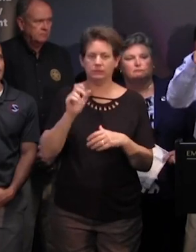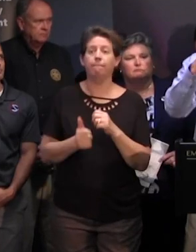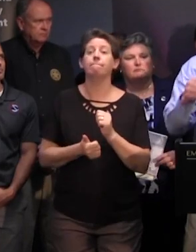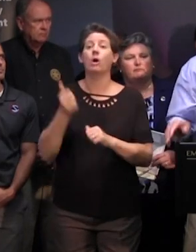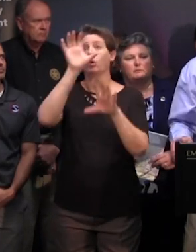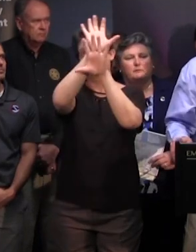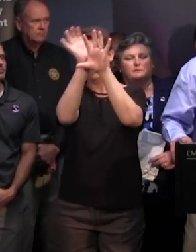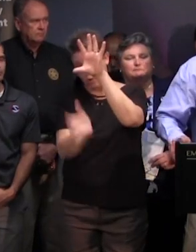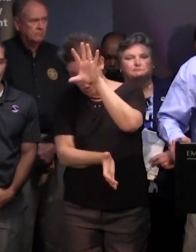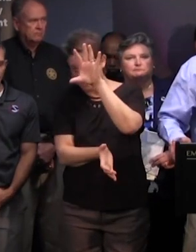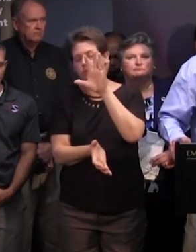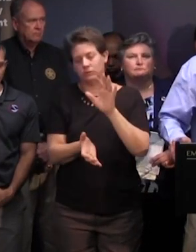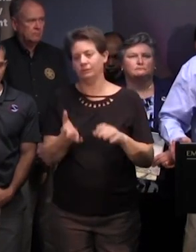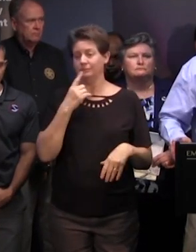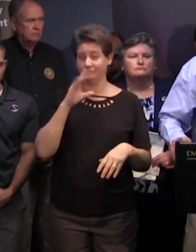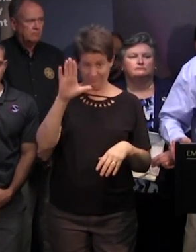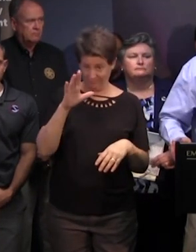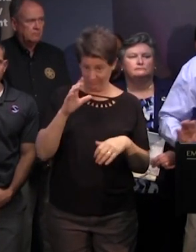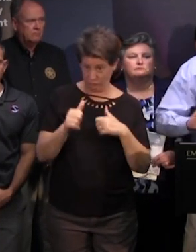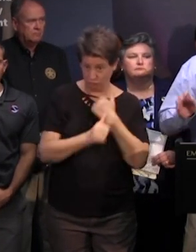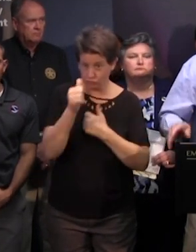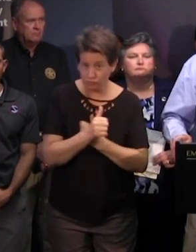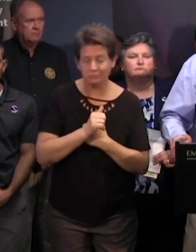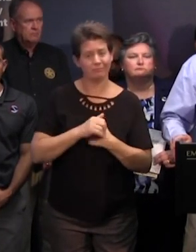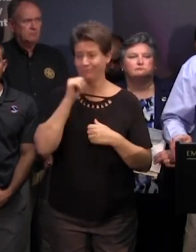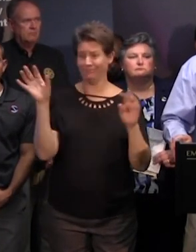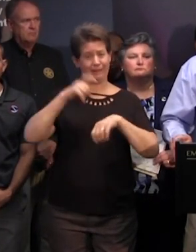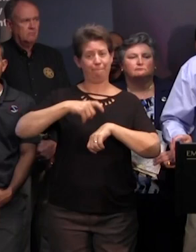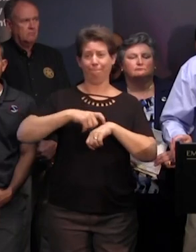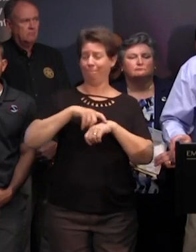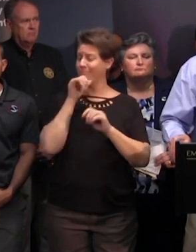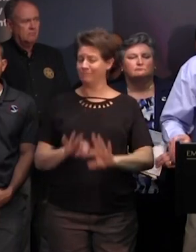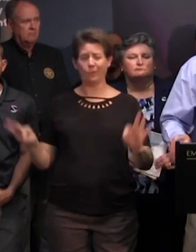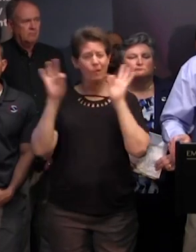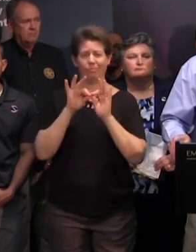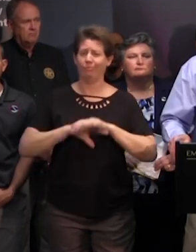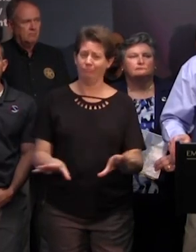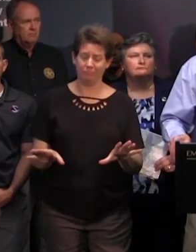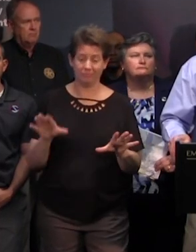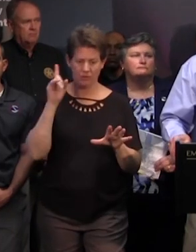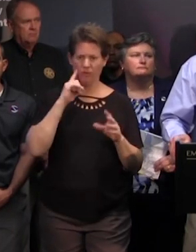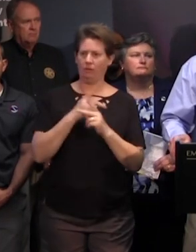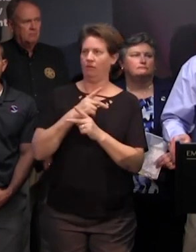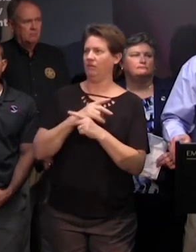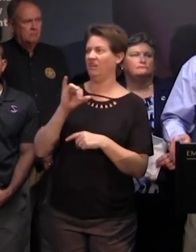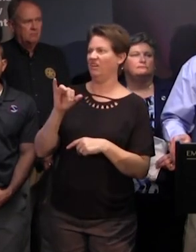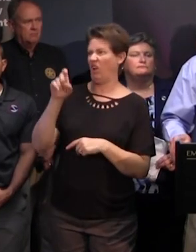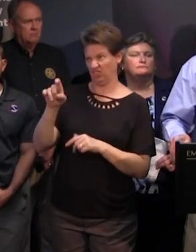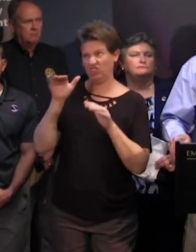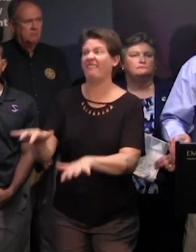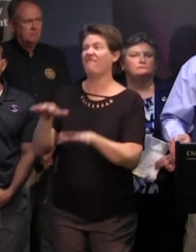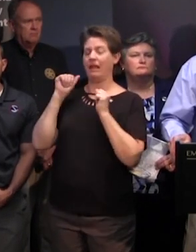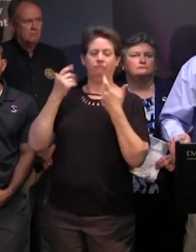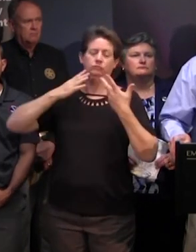of the coast and it goes way in i'd say don't take a chance this is not the time to take a chance because by the time you figure out that you shouldn't have